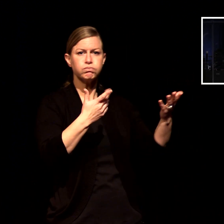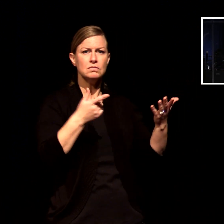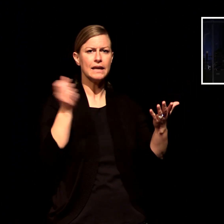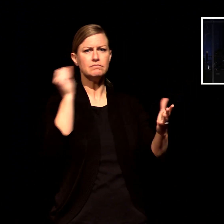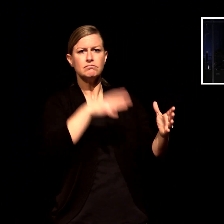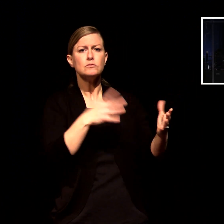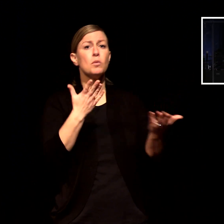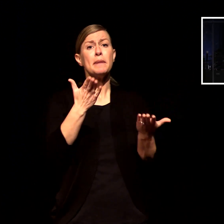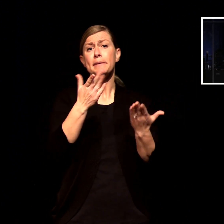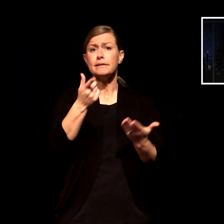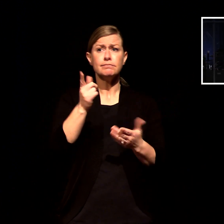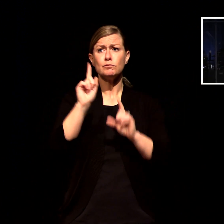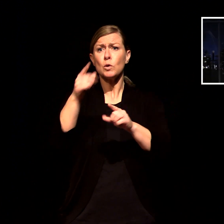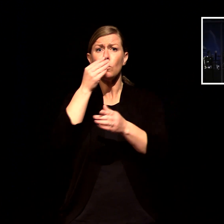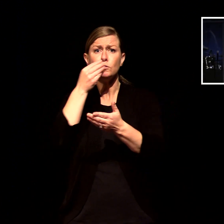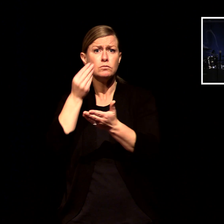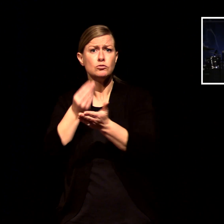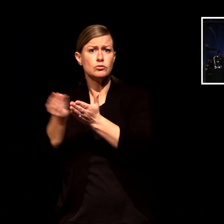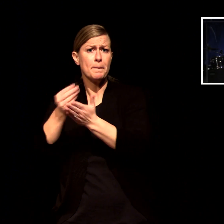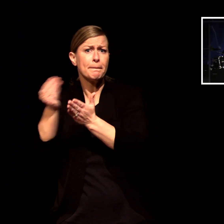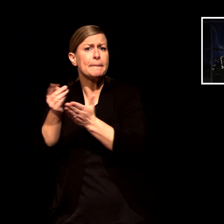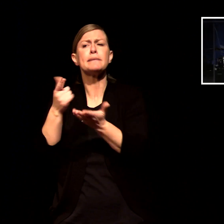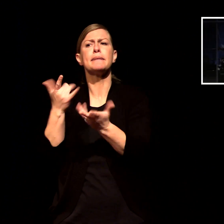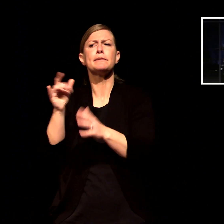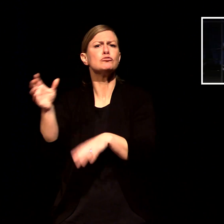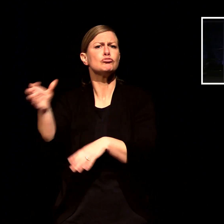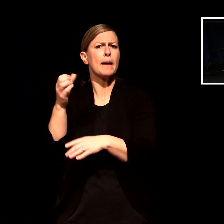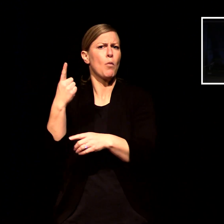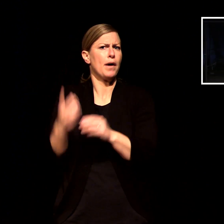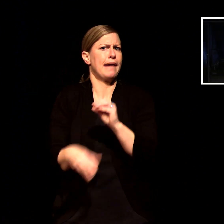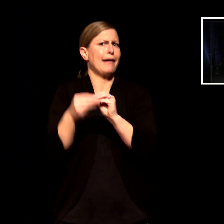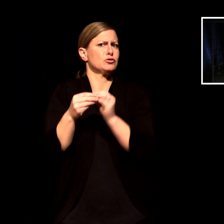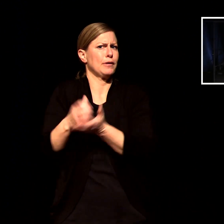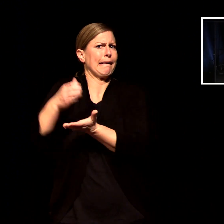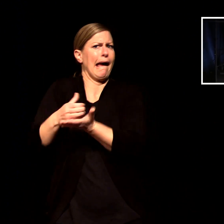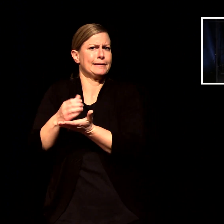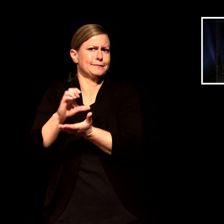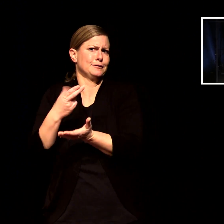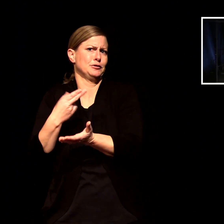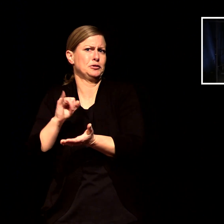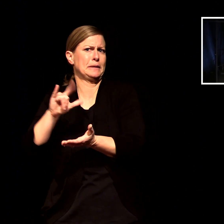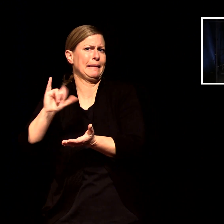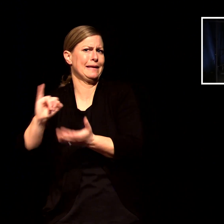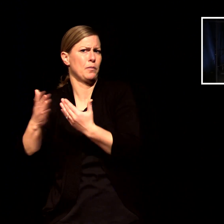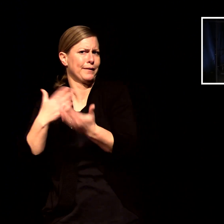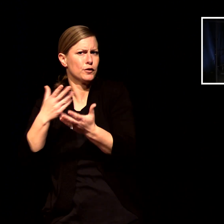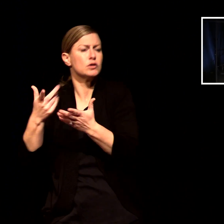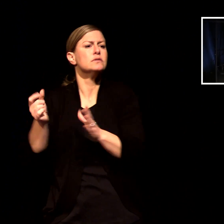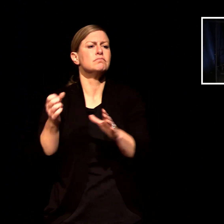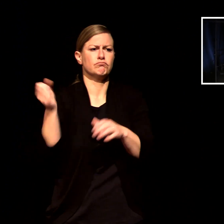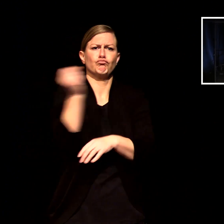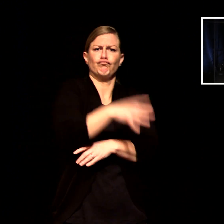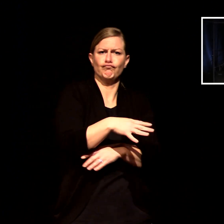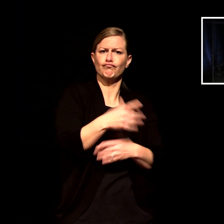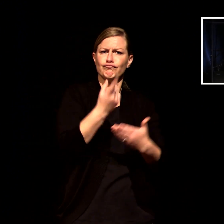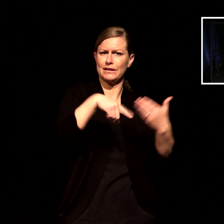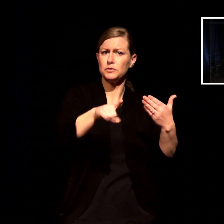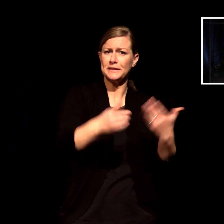put it in the bin that would be a great thing two weeks ago also we commissioned our high school students and team